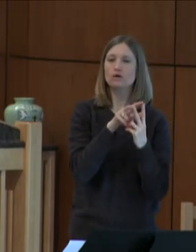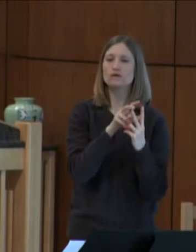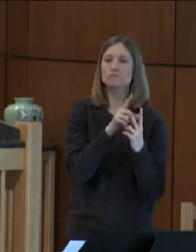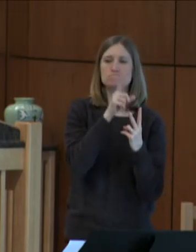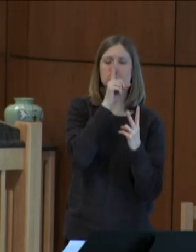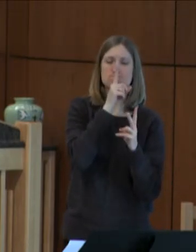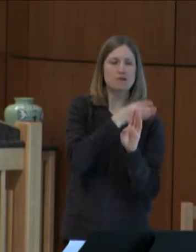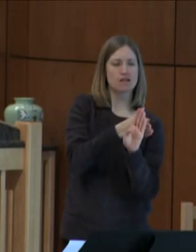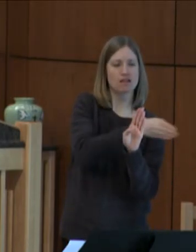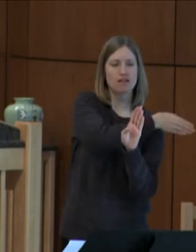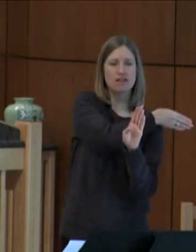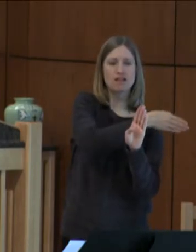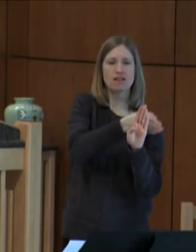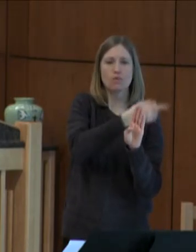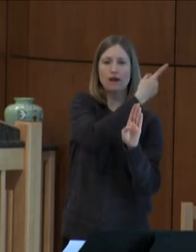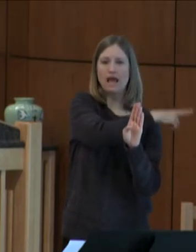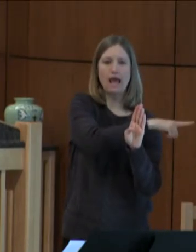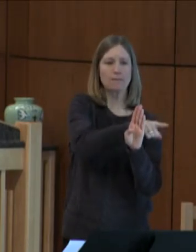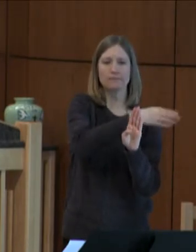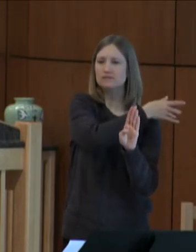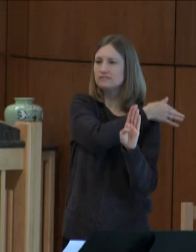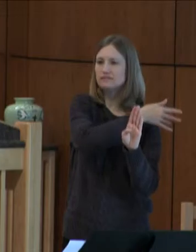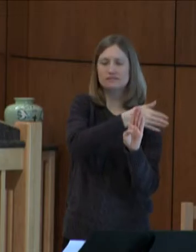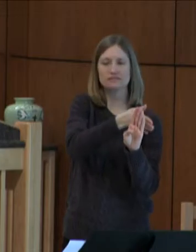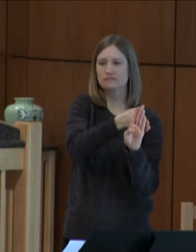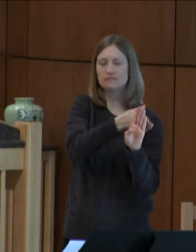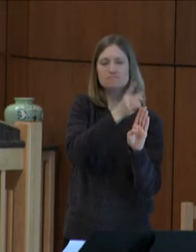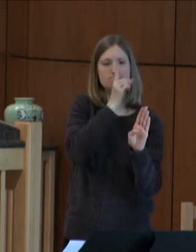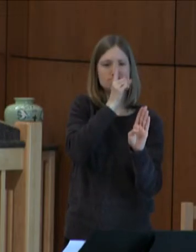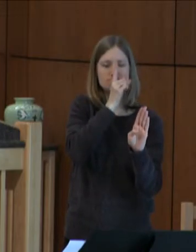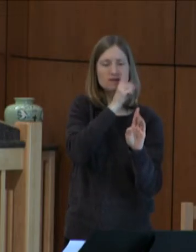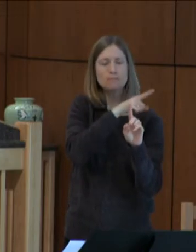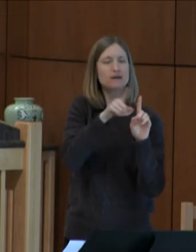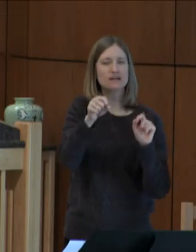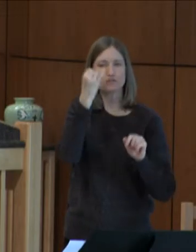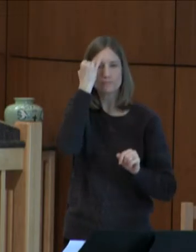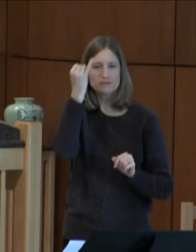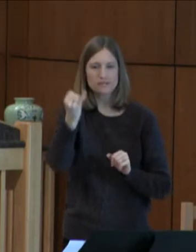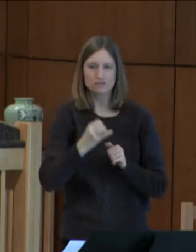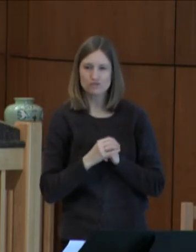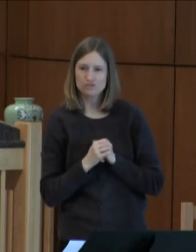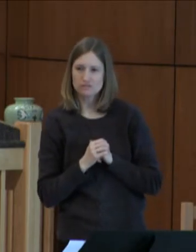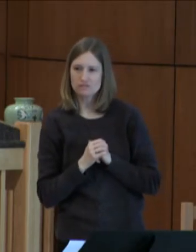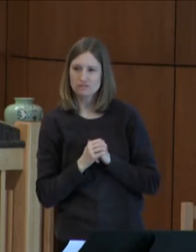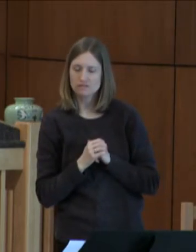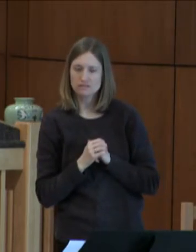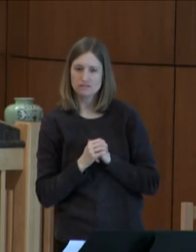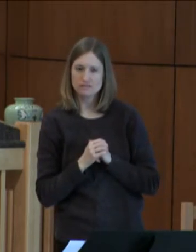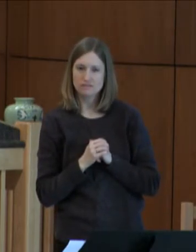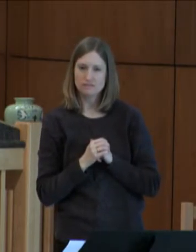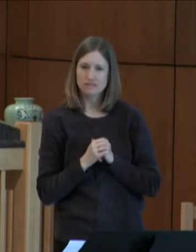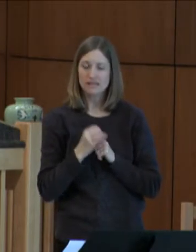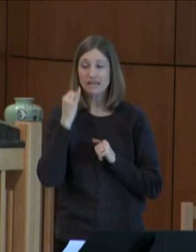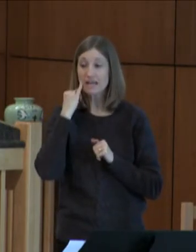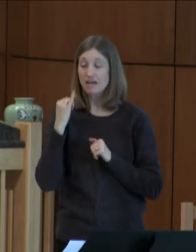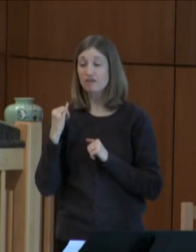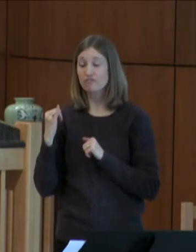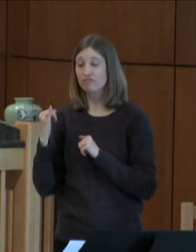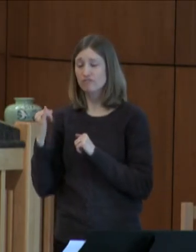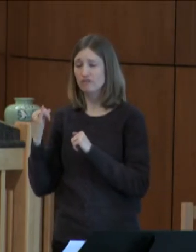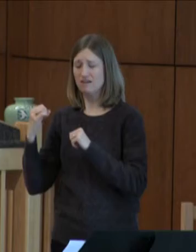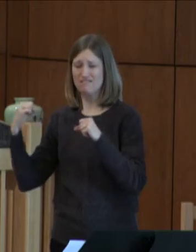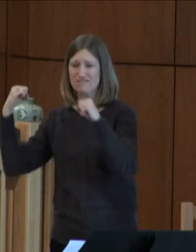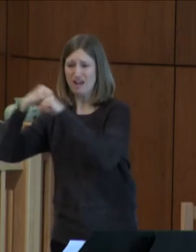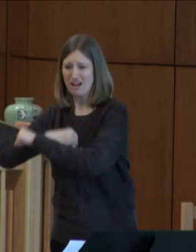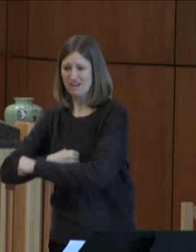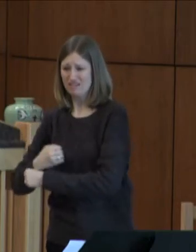went through from the time of their injury. But just imagine losing a leg in a bombing and